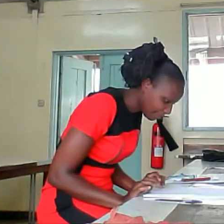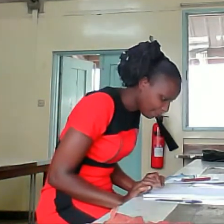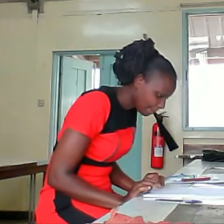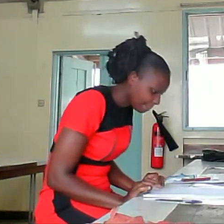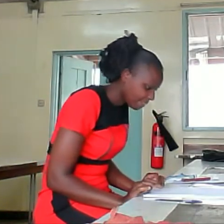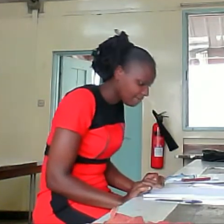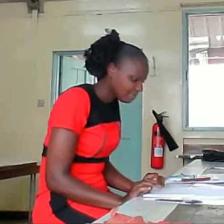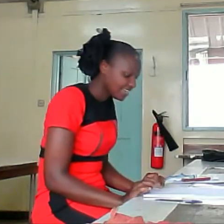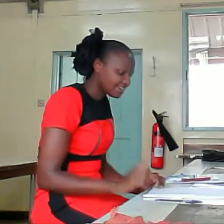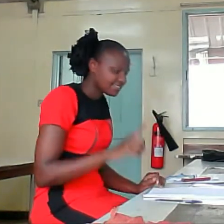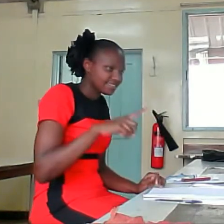President.